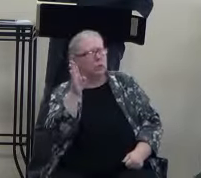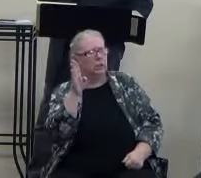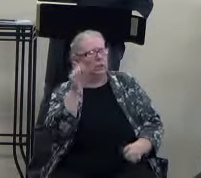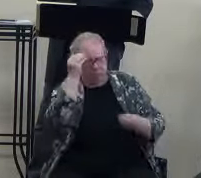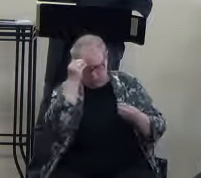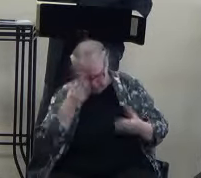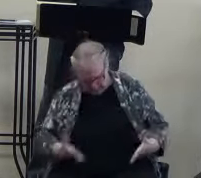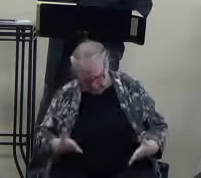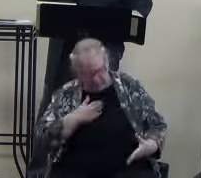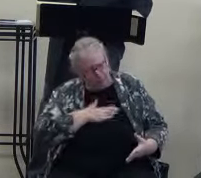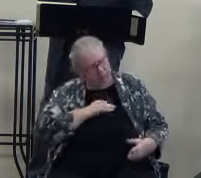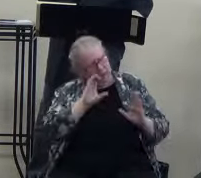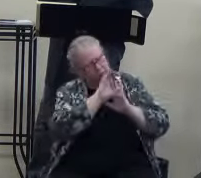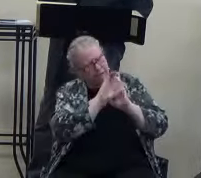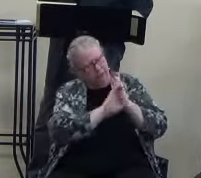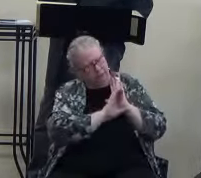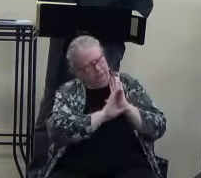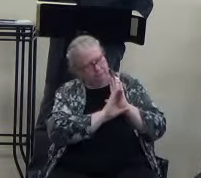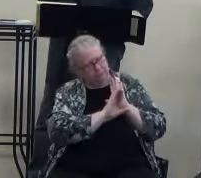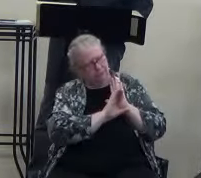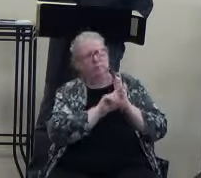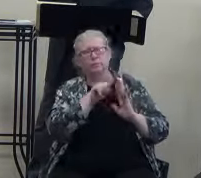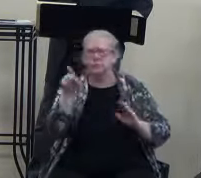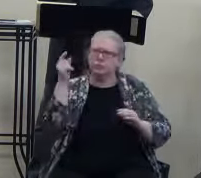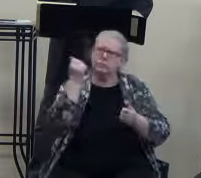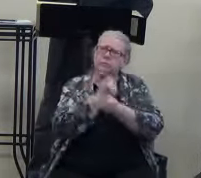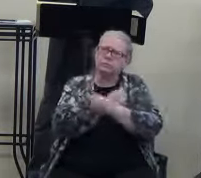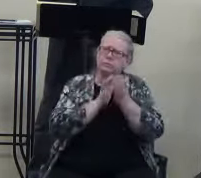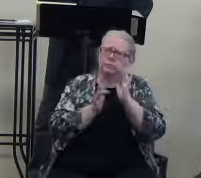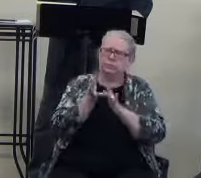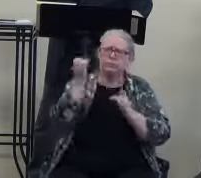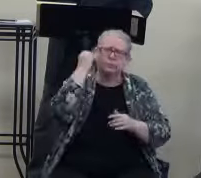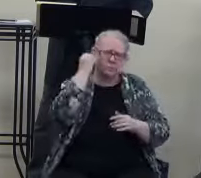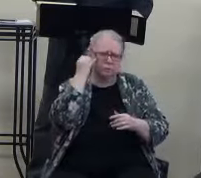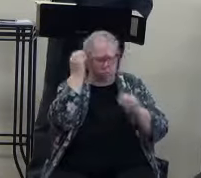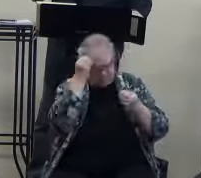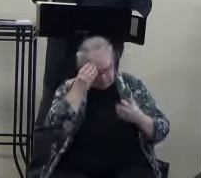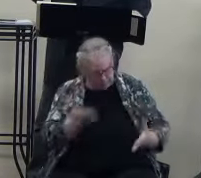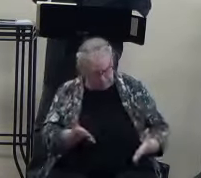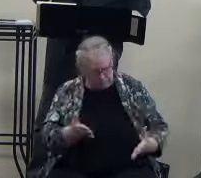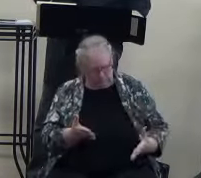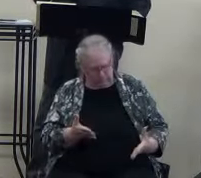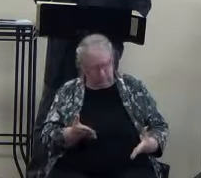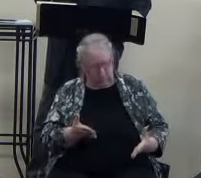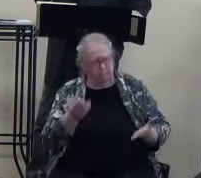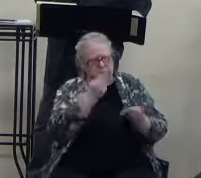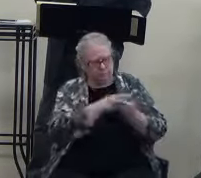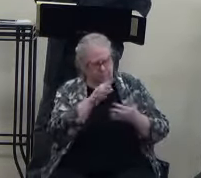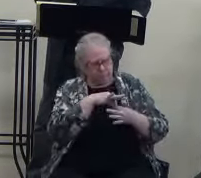You love Jesus if you obey me. And if we obey Jesus, the power of the Holy Spirit is with us.